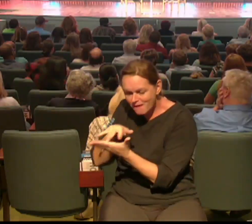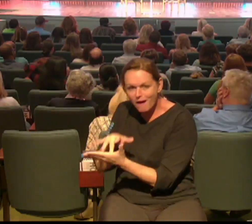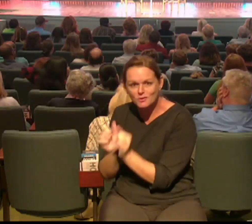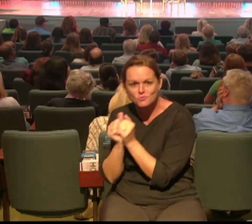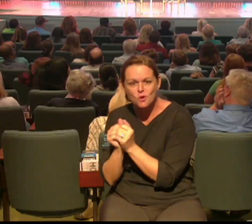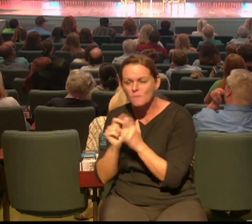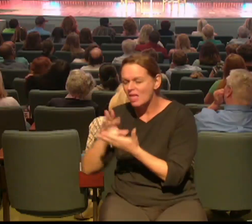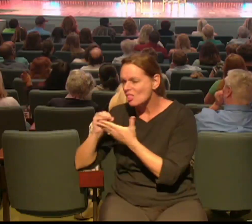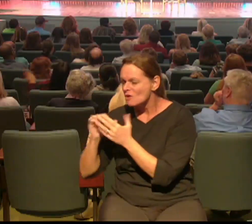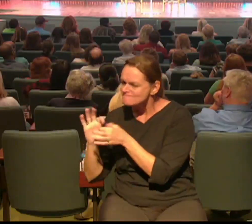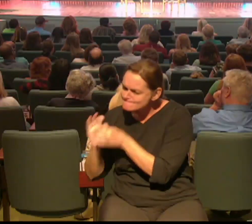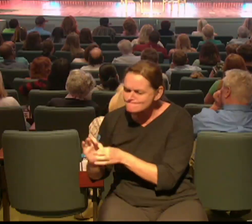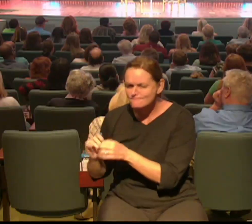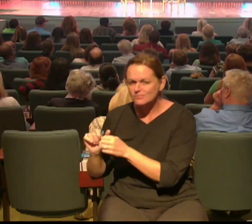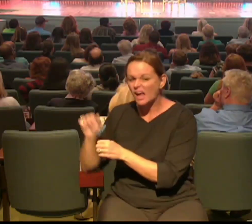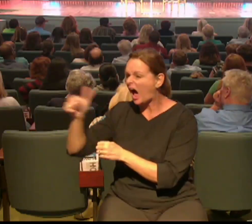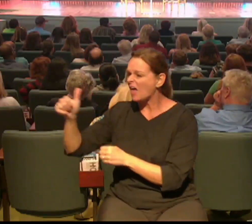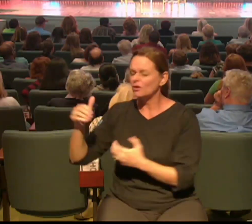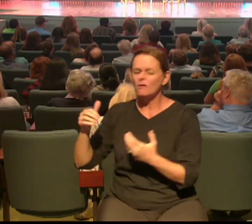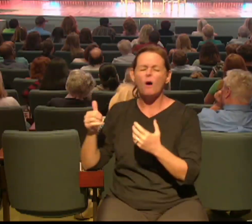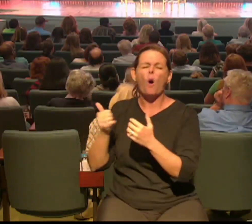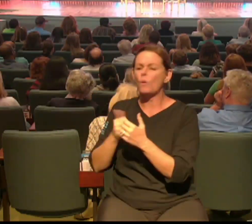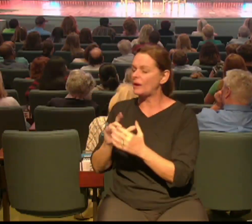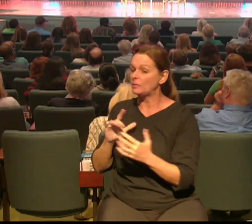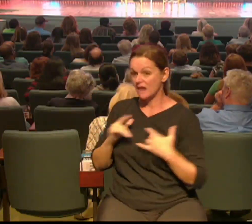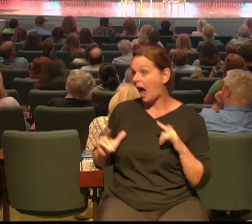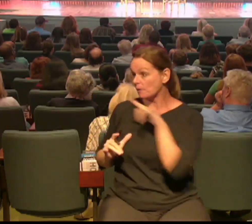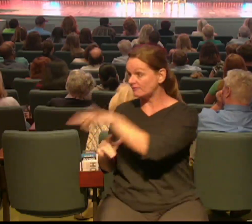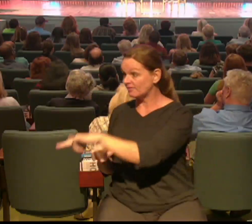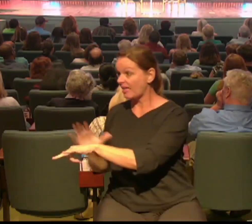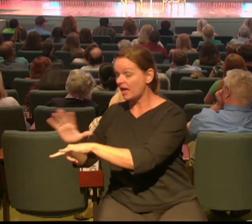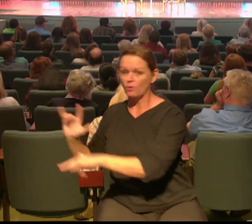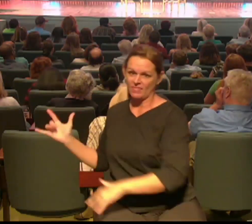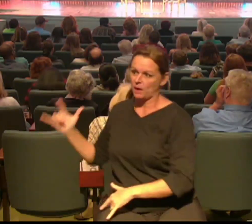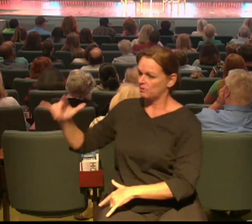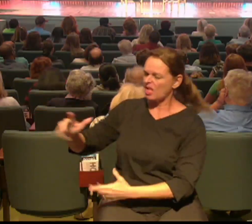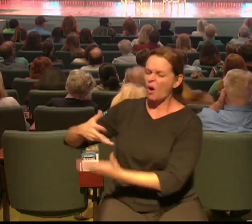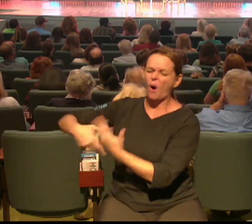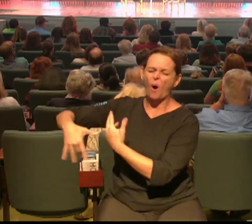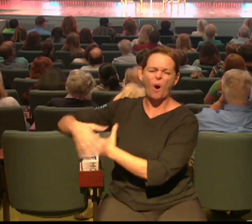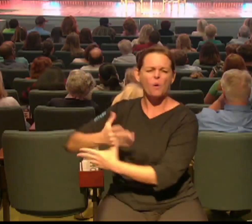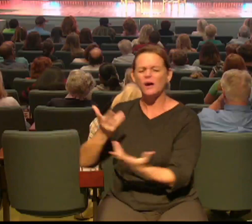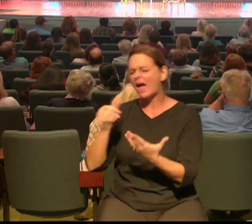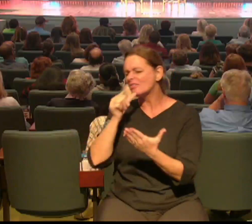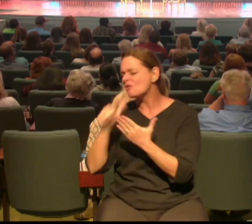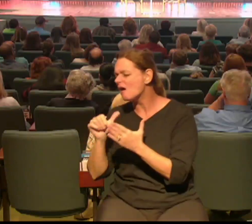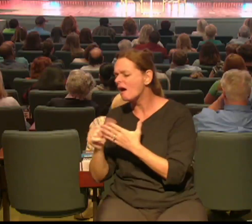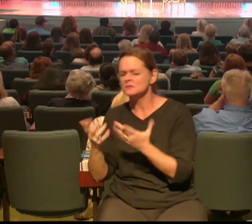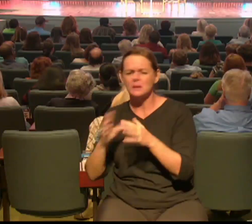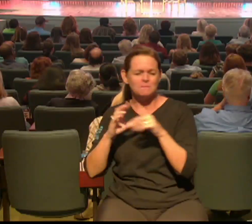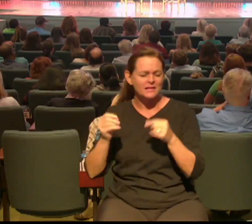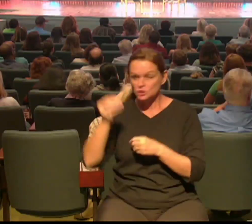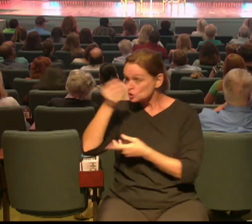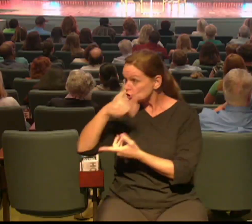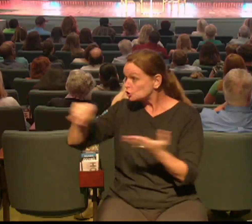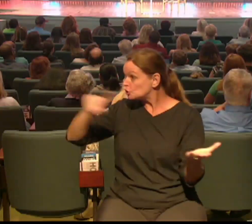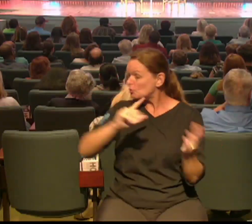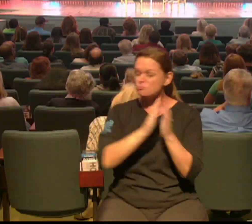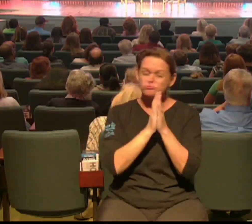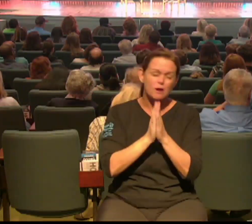if it had been anybody in our small group it would have been the same story and all the messages and cars were from people like you that were praying for us and and so I